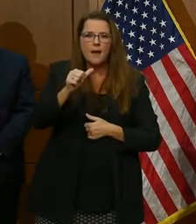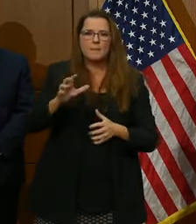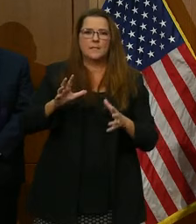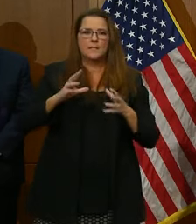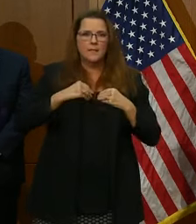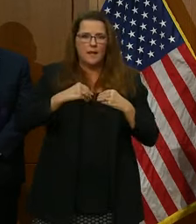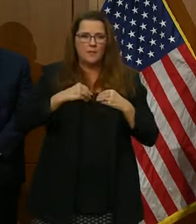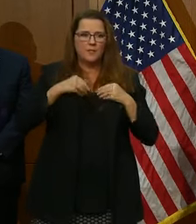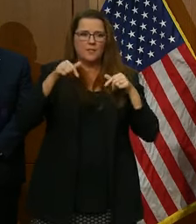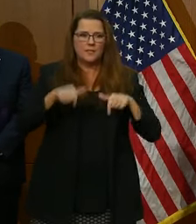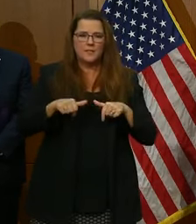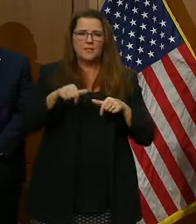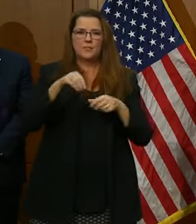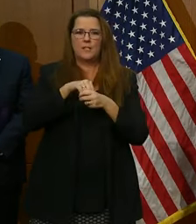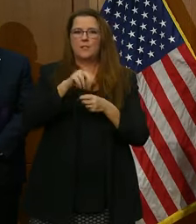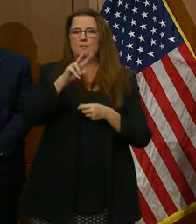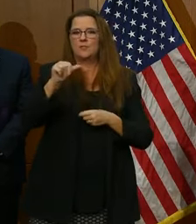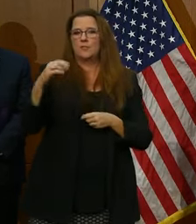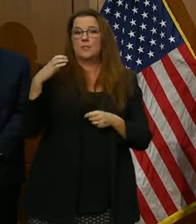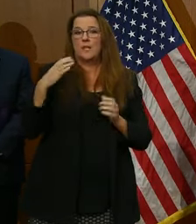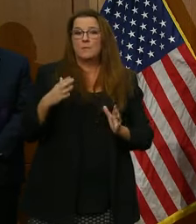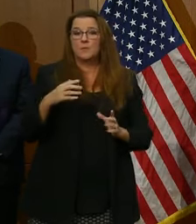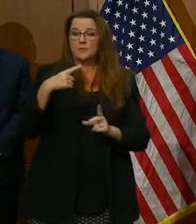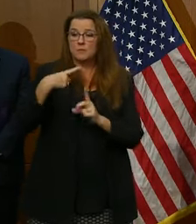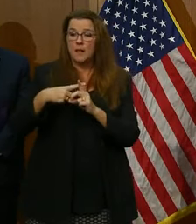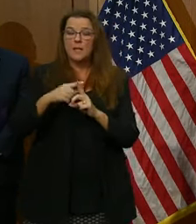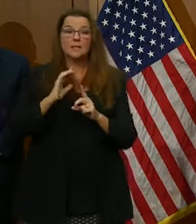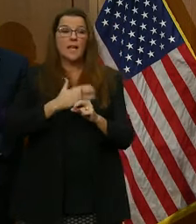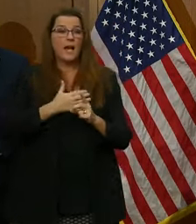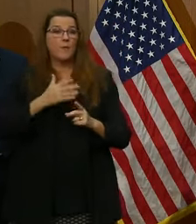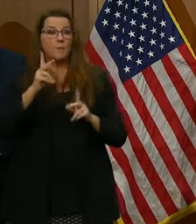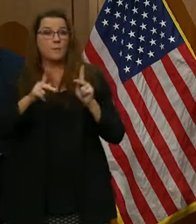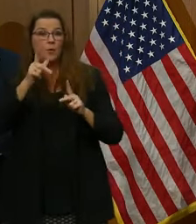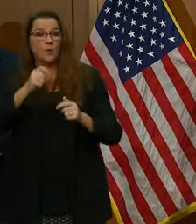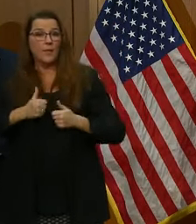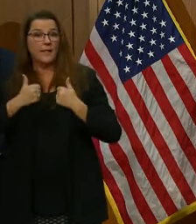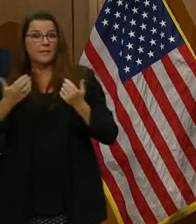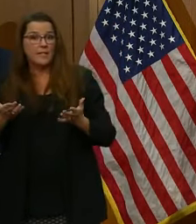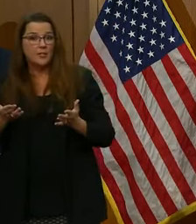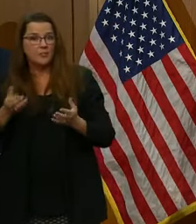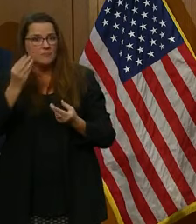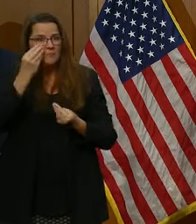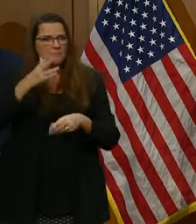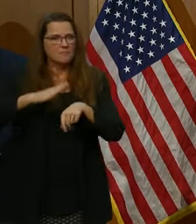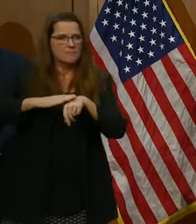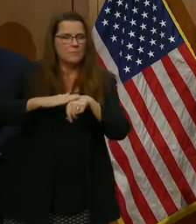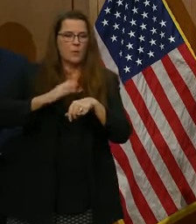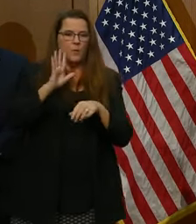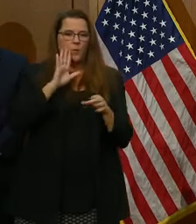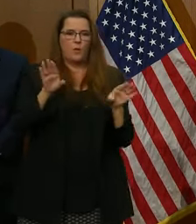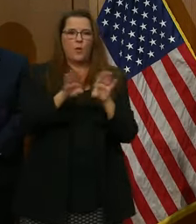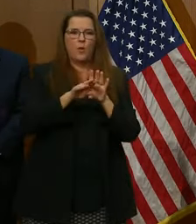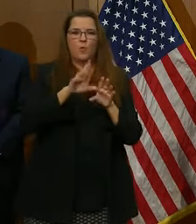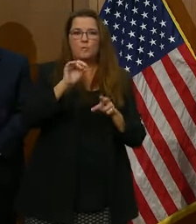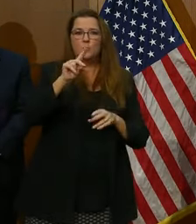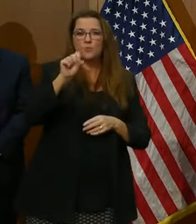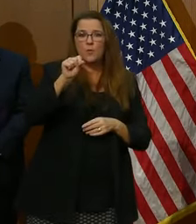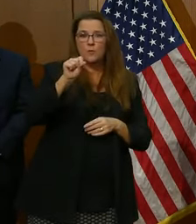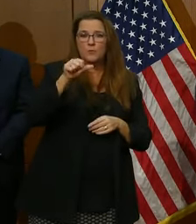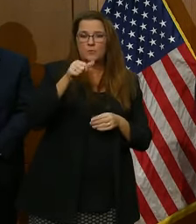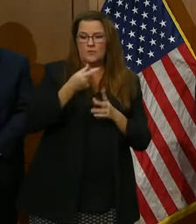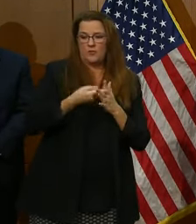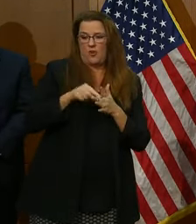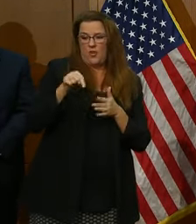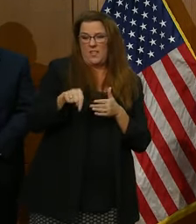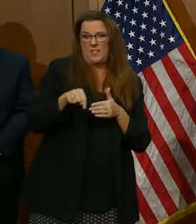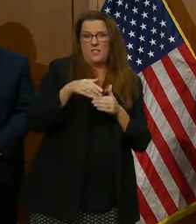Virginia's capital and to our residents. There will be road closures starting this weekend, and in addition to that,